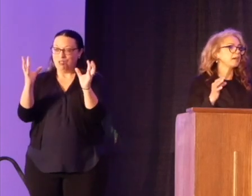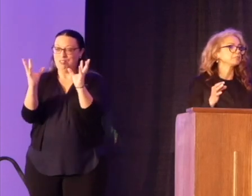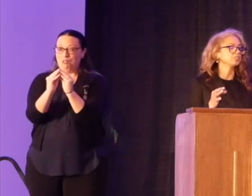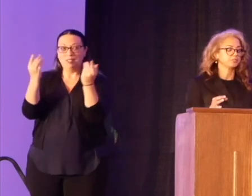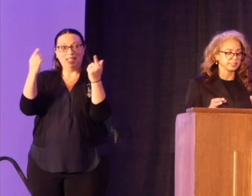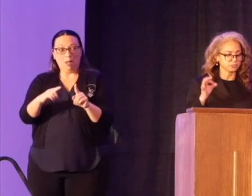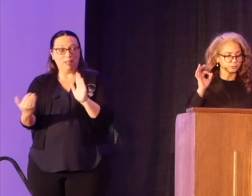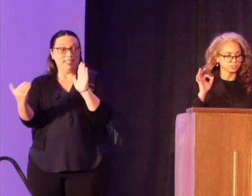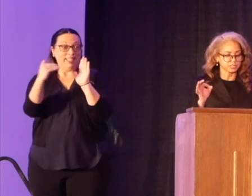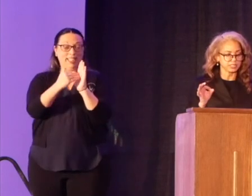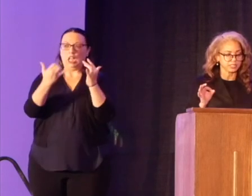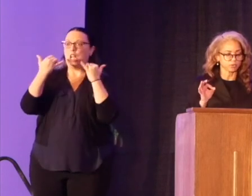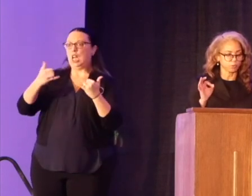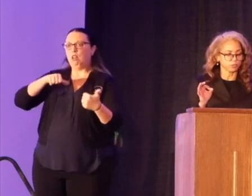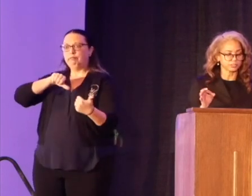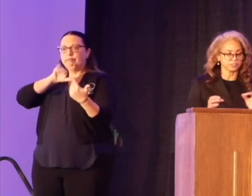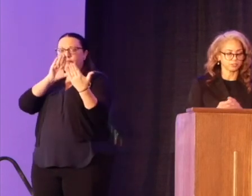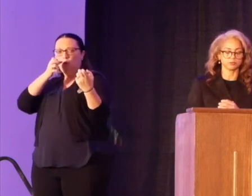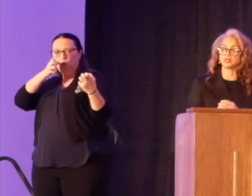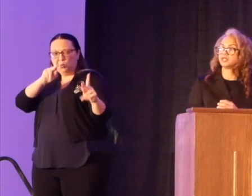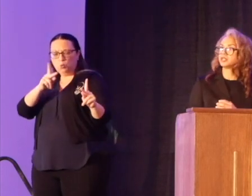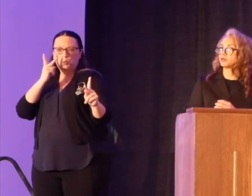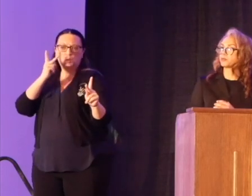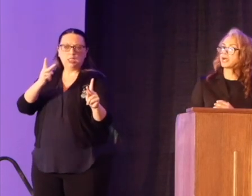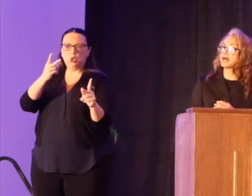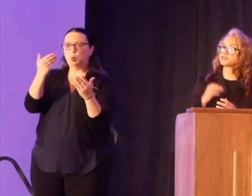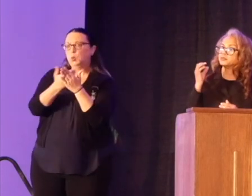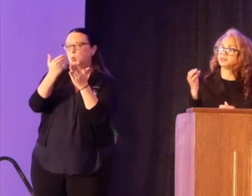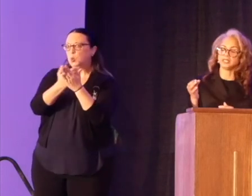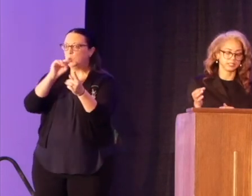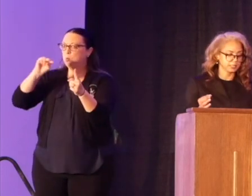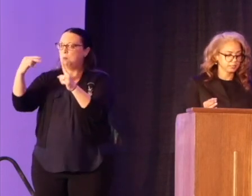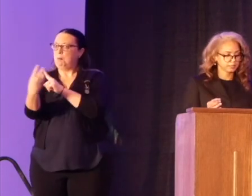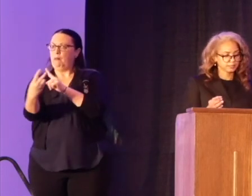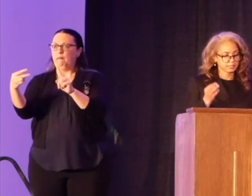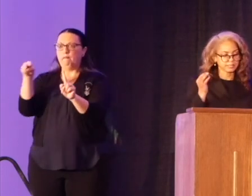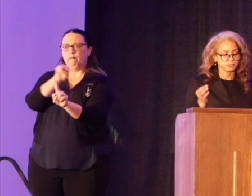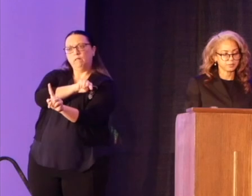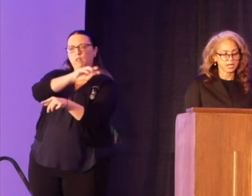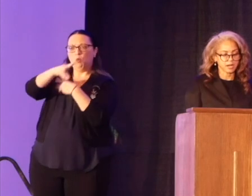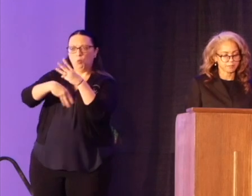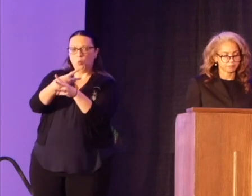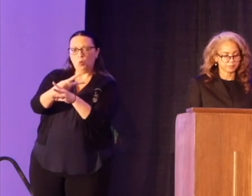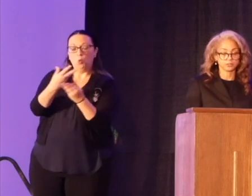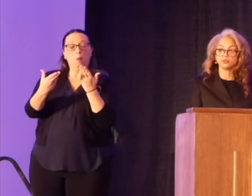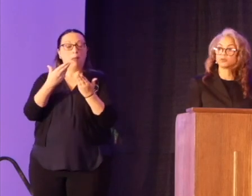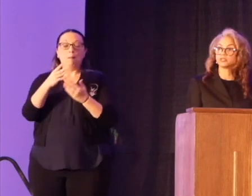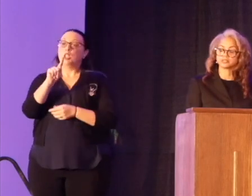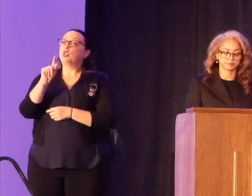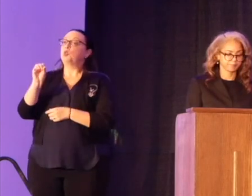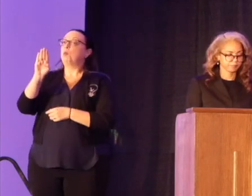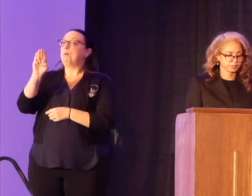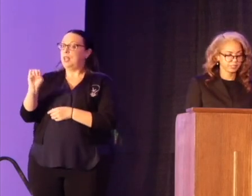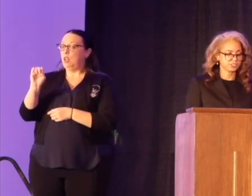with an opportunity to see the world anew, or perhaps to be and to become a new